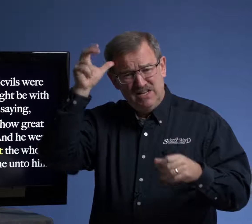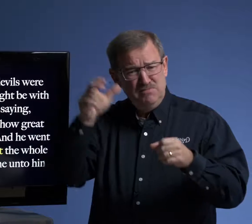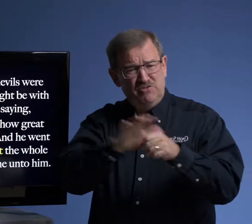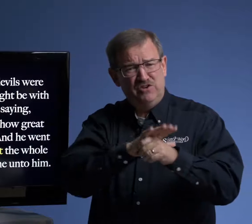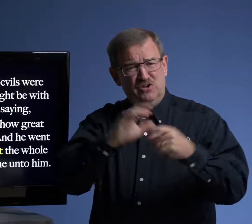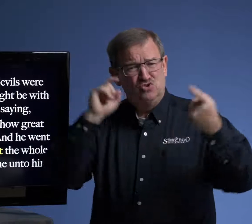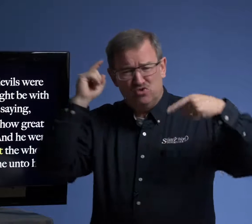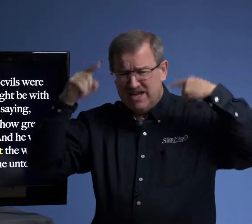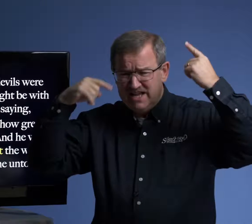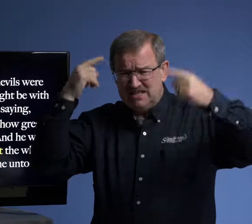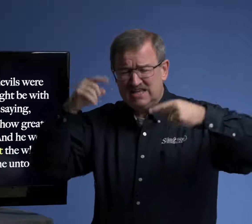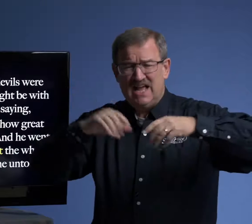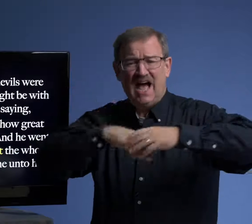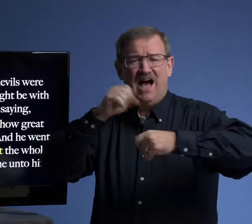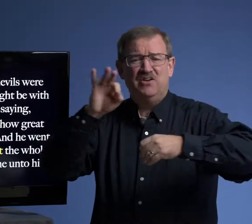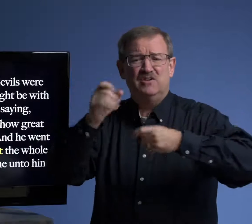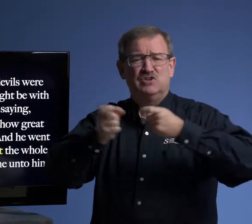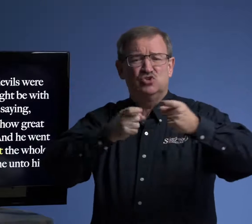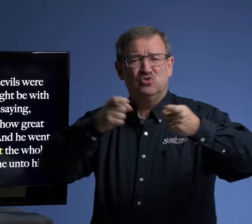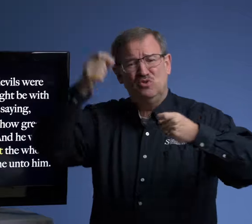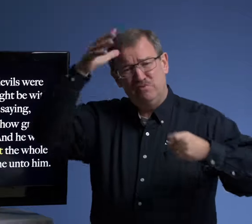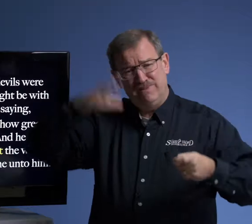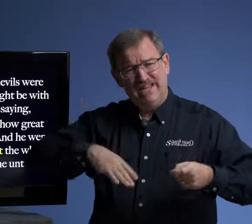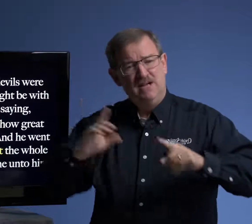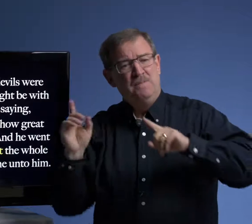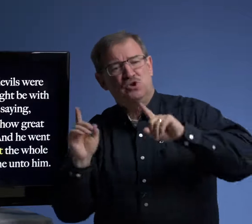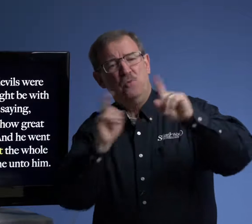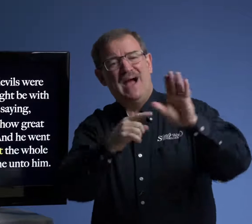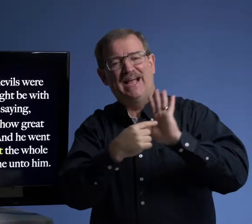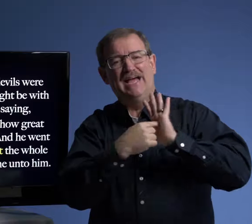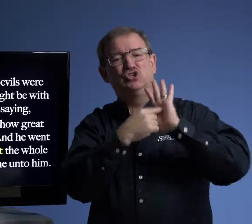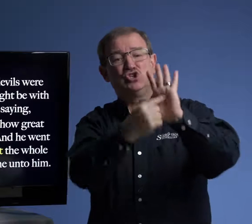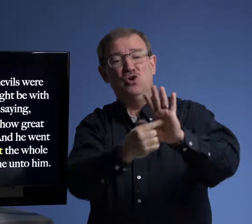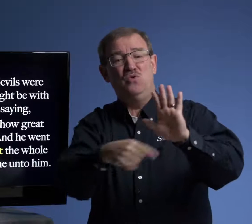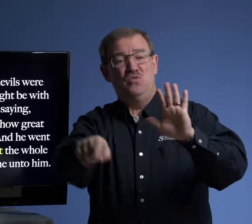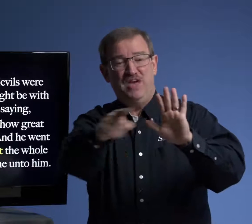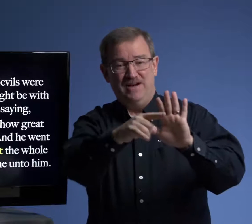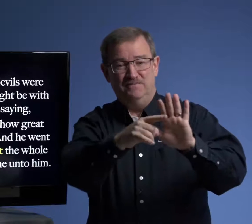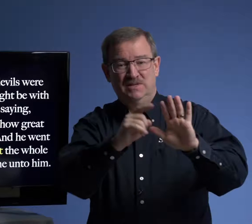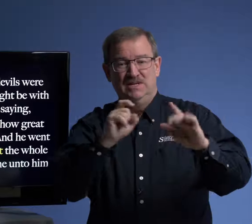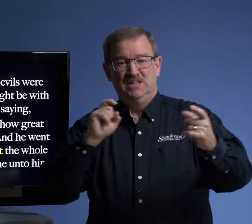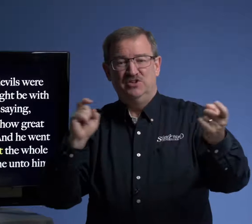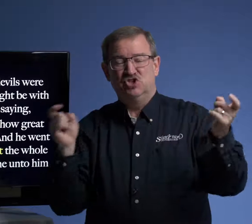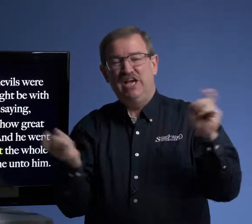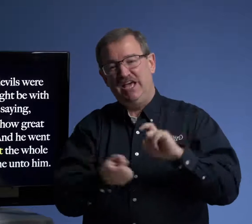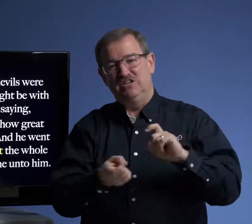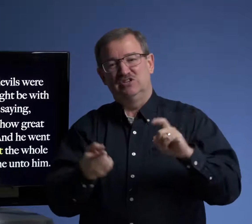demon filled, crazy, out of control man. Go back and show them the change